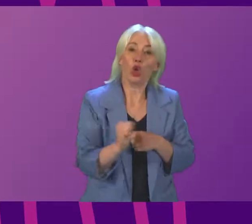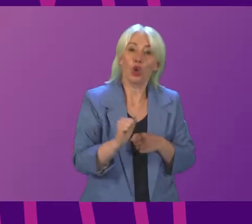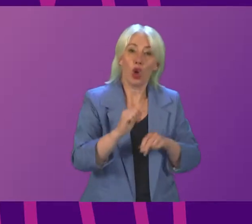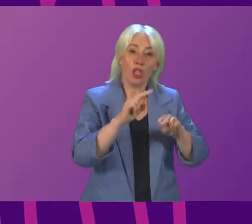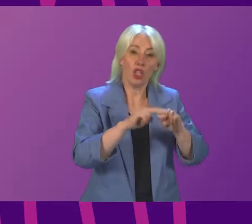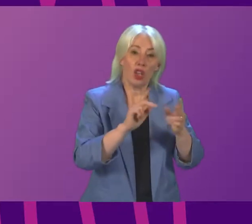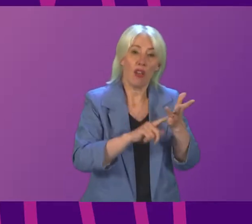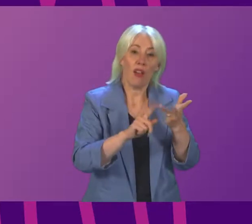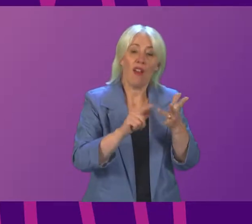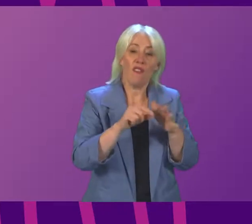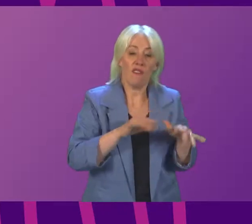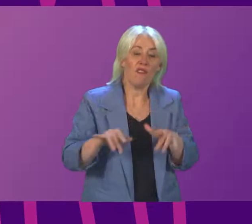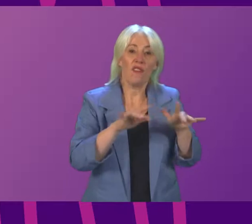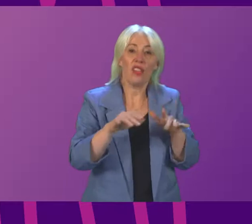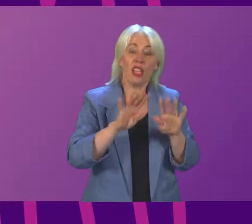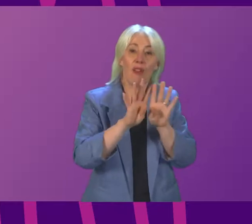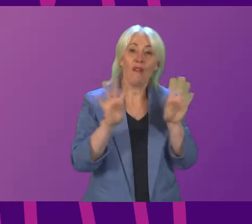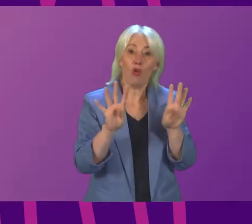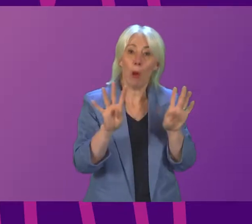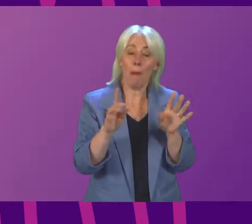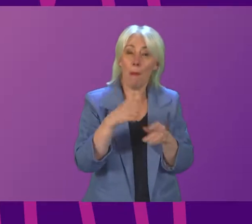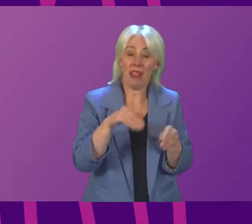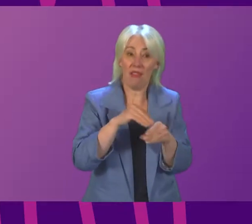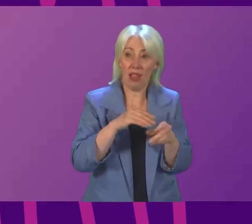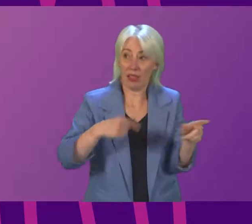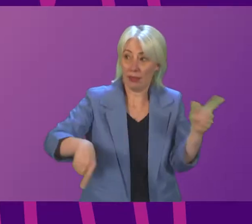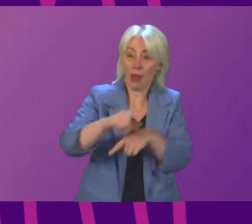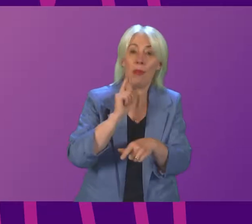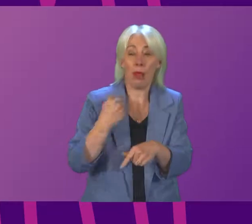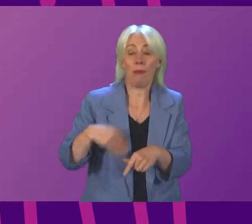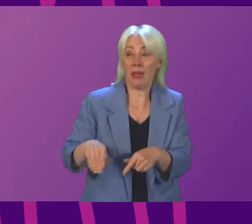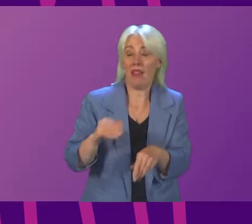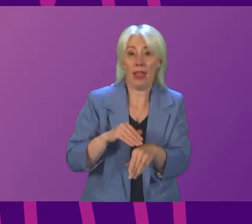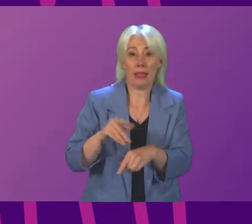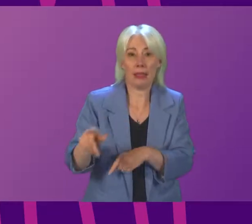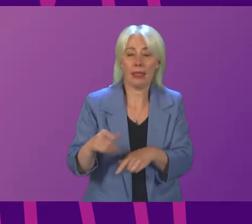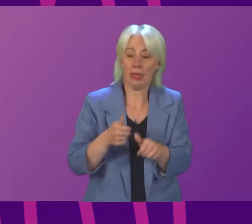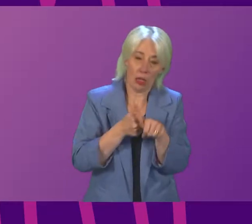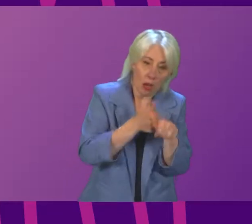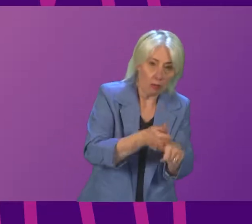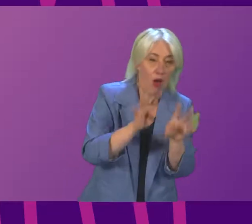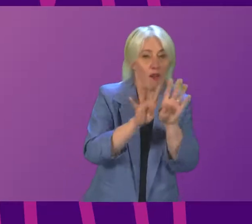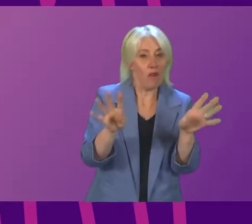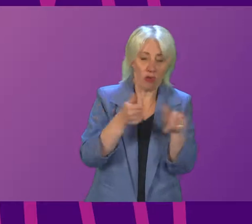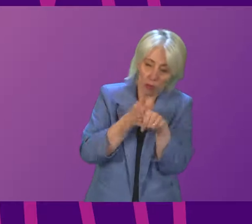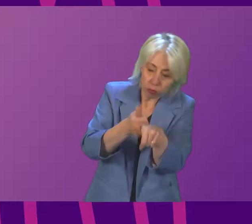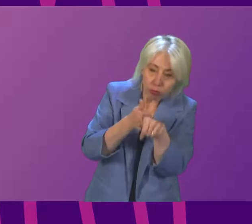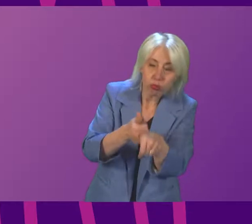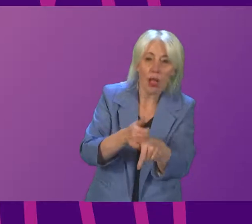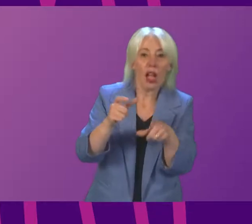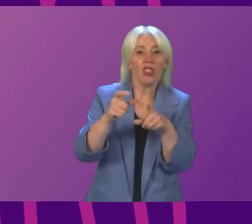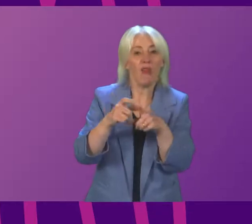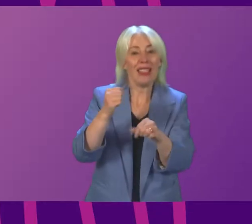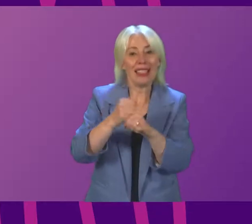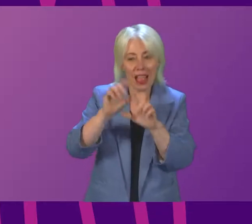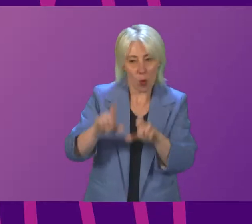build resilience and to support those affected by flooding. The Forum is currently helping individuals and businesses affected by the recent flooding in Devries and Galloway